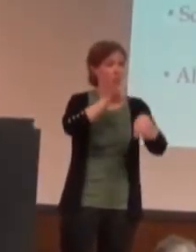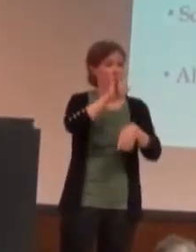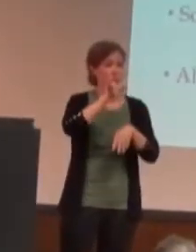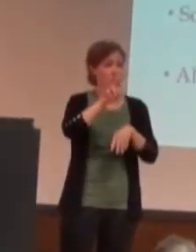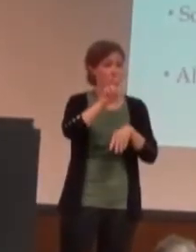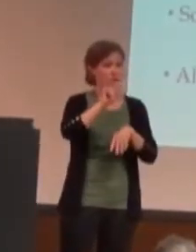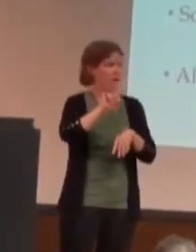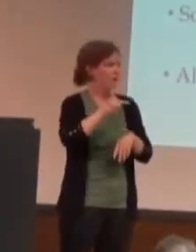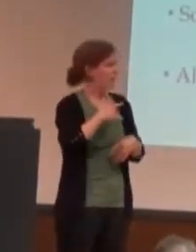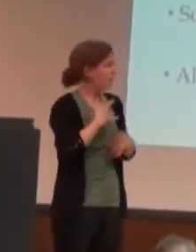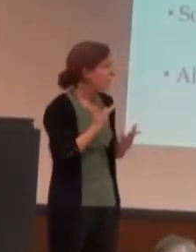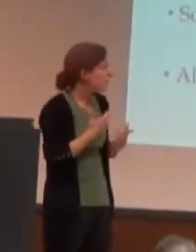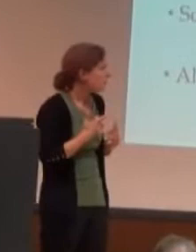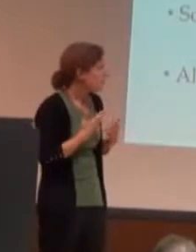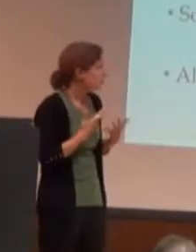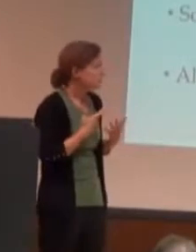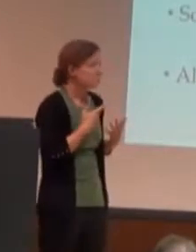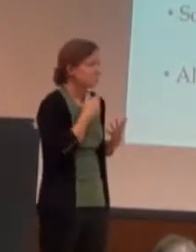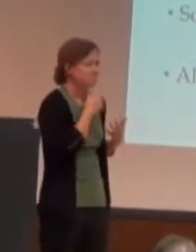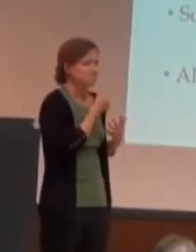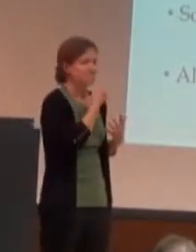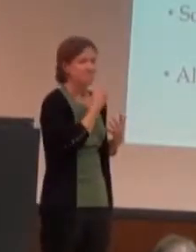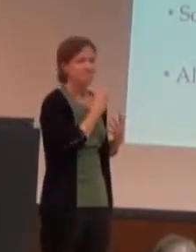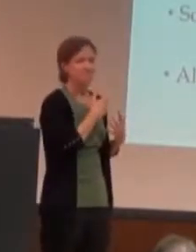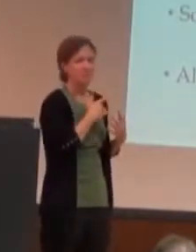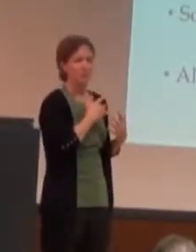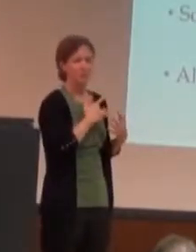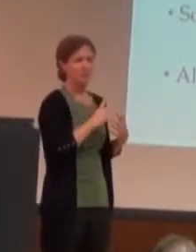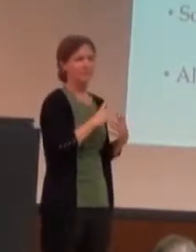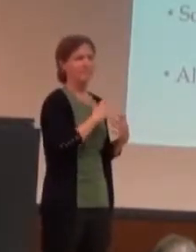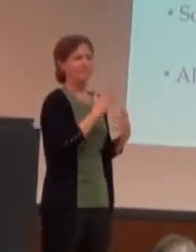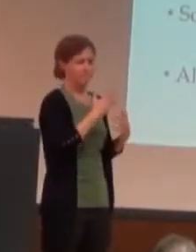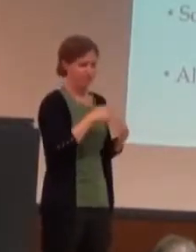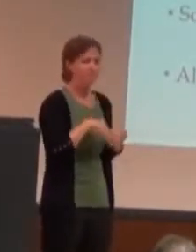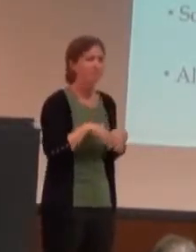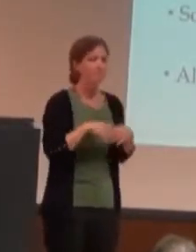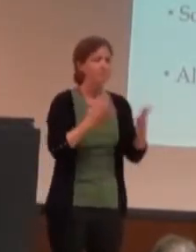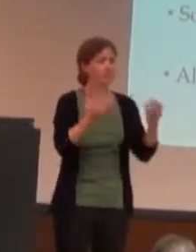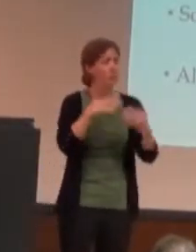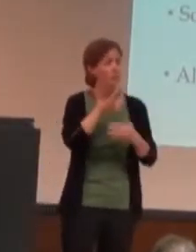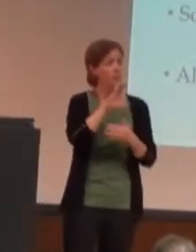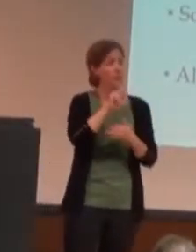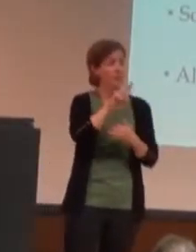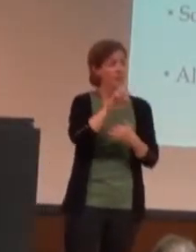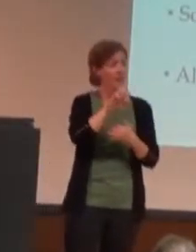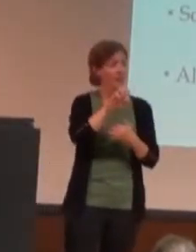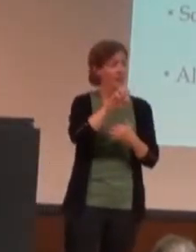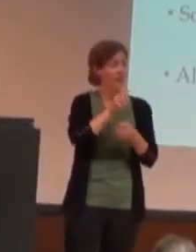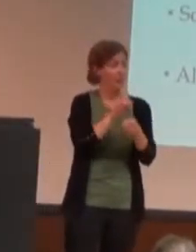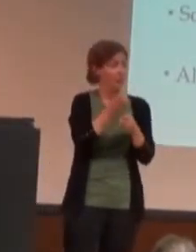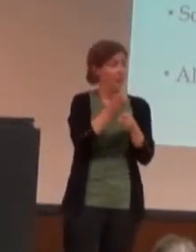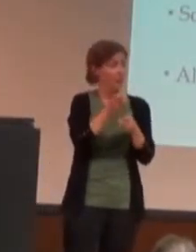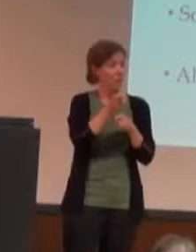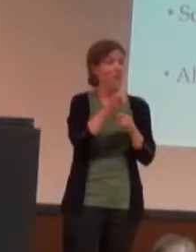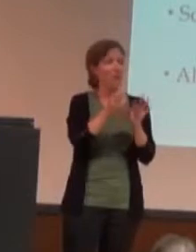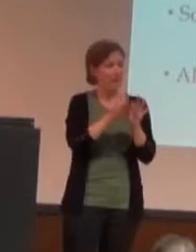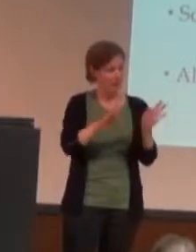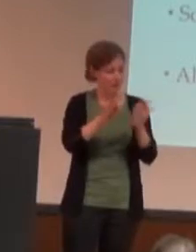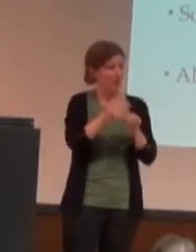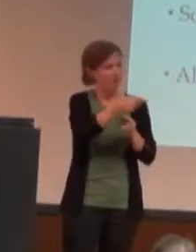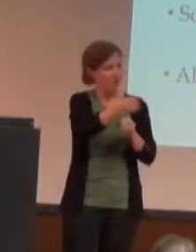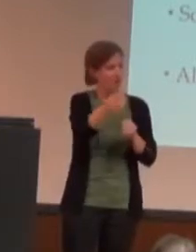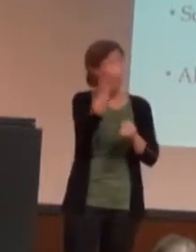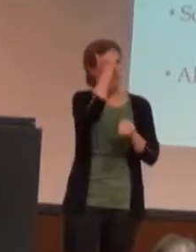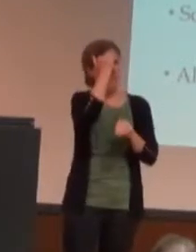to some people. And that also goes for cake. So, if you're going to make a joke about cake, make sure that your